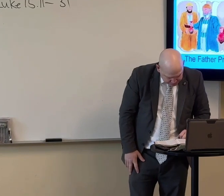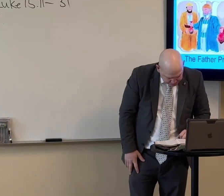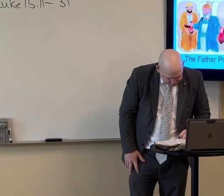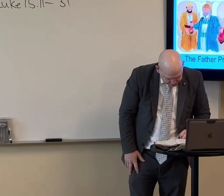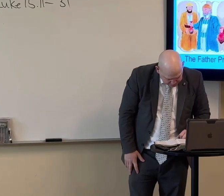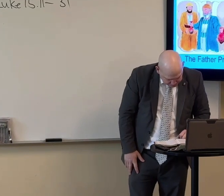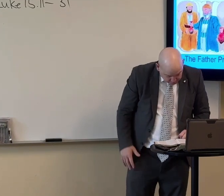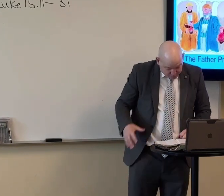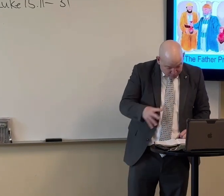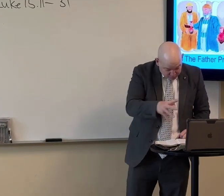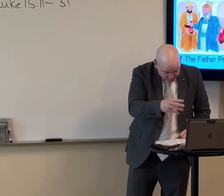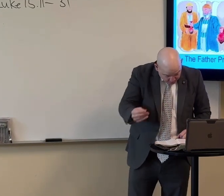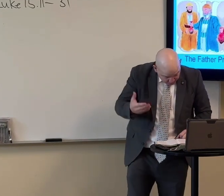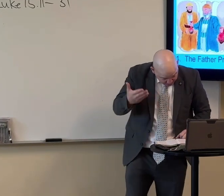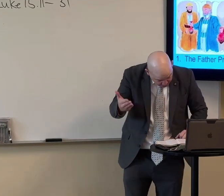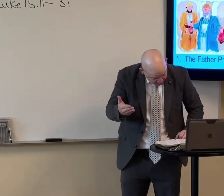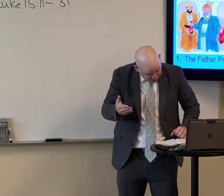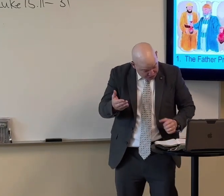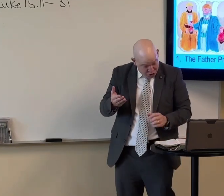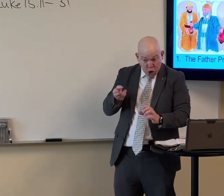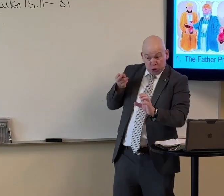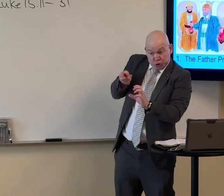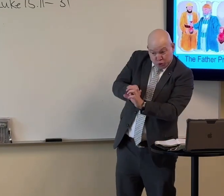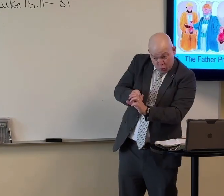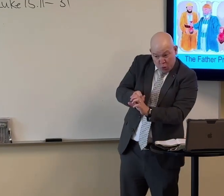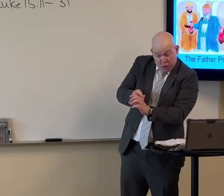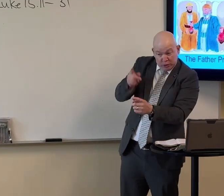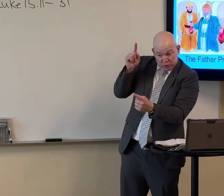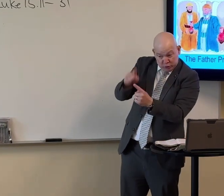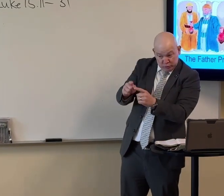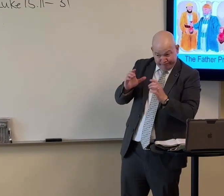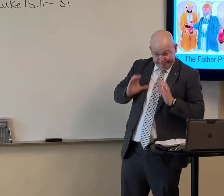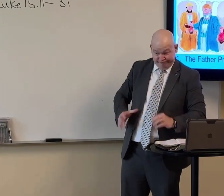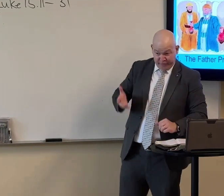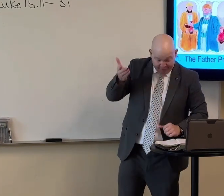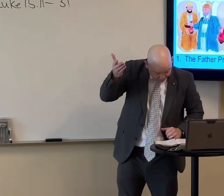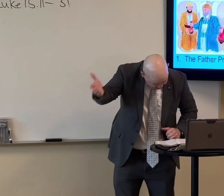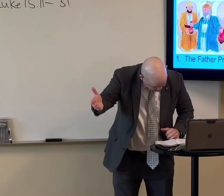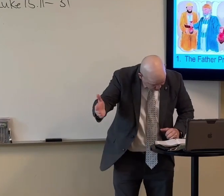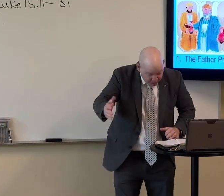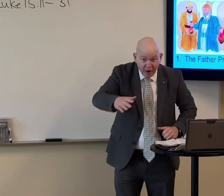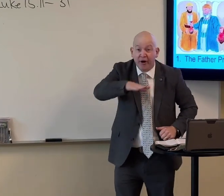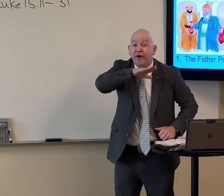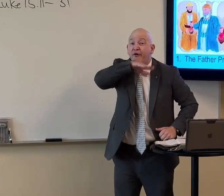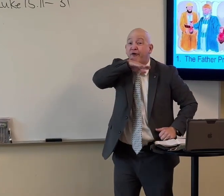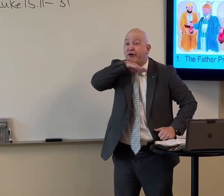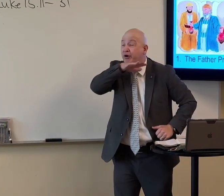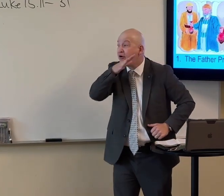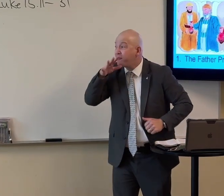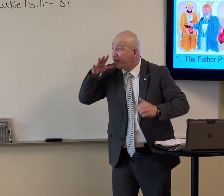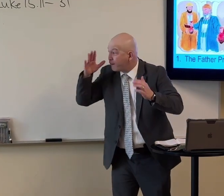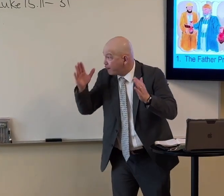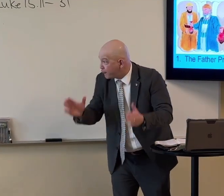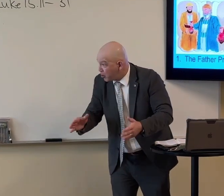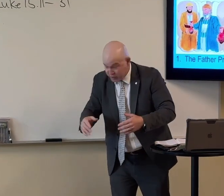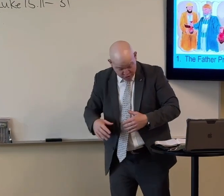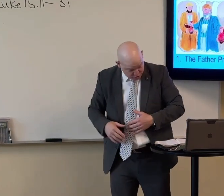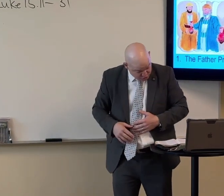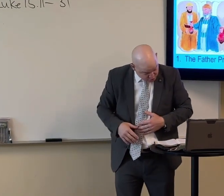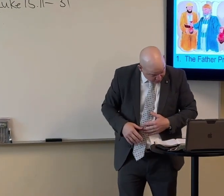And he went and joined himself to a citizen of that country, and